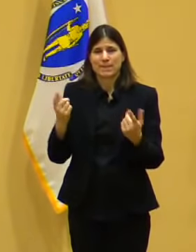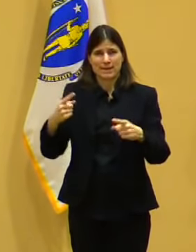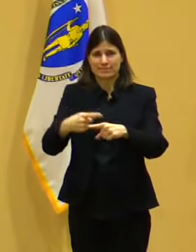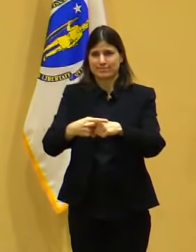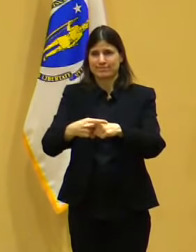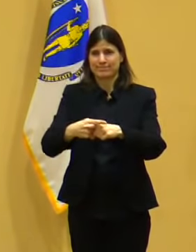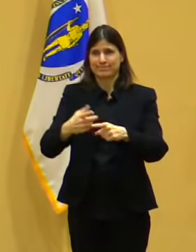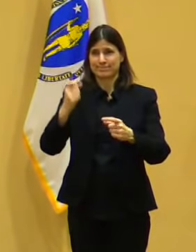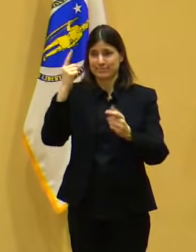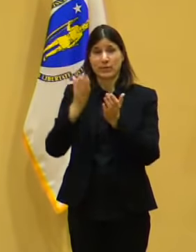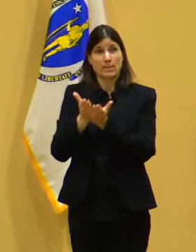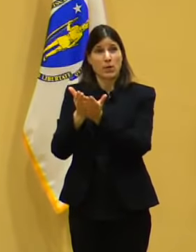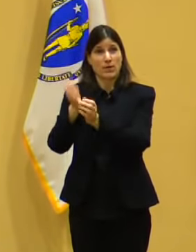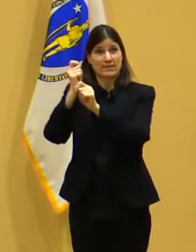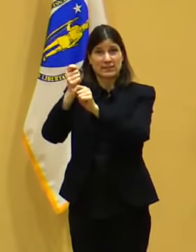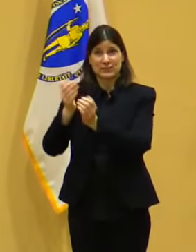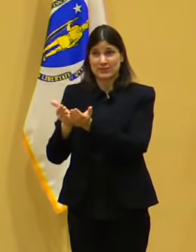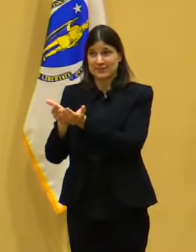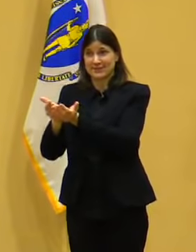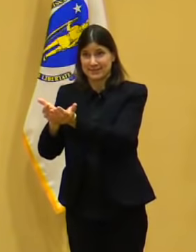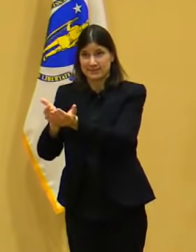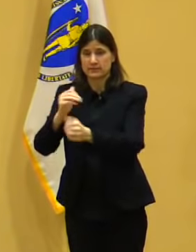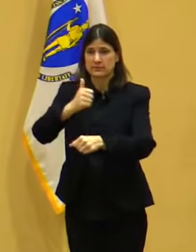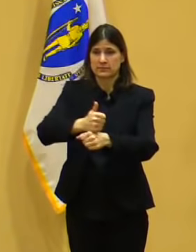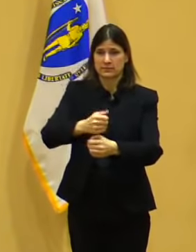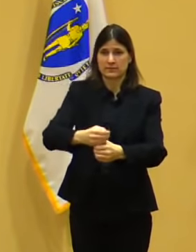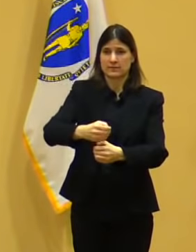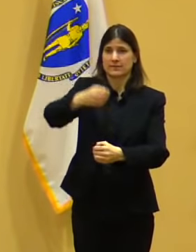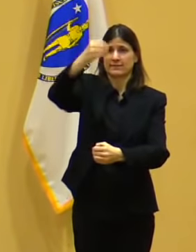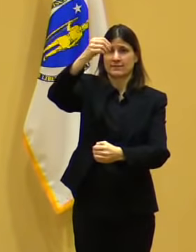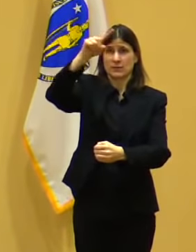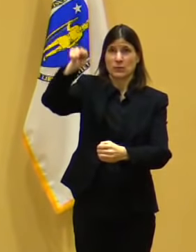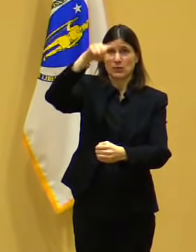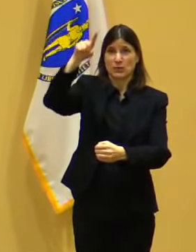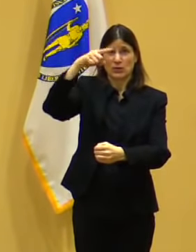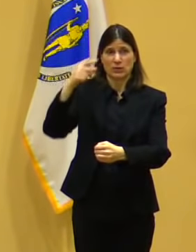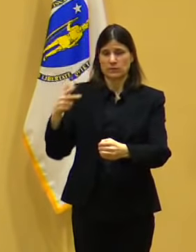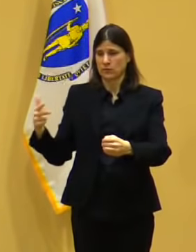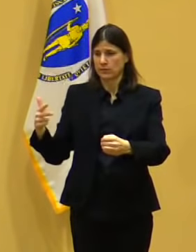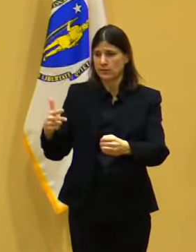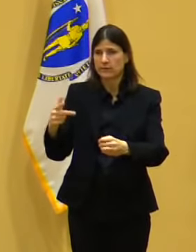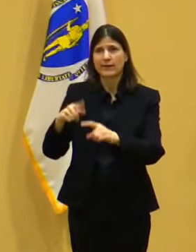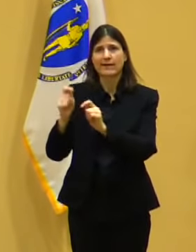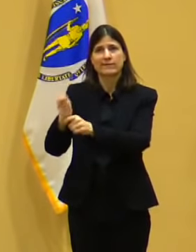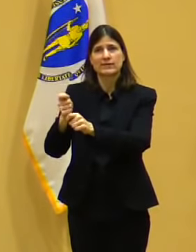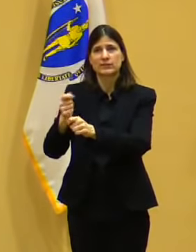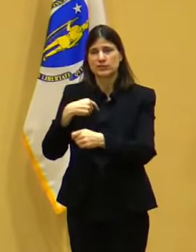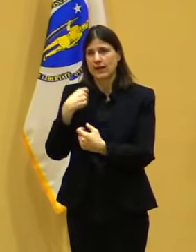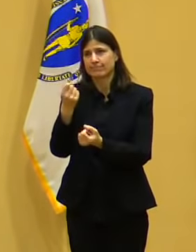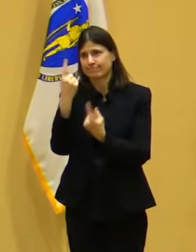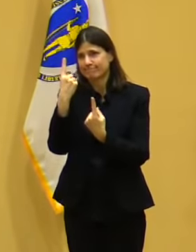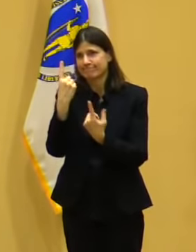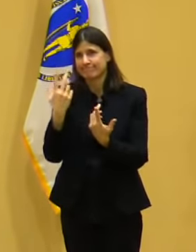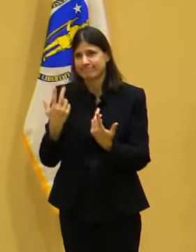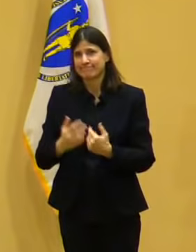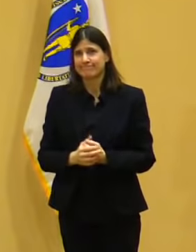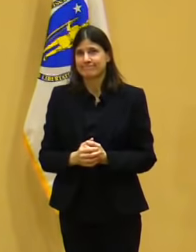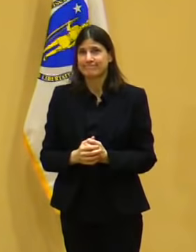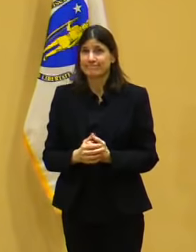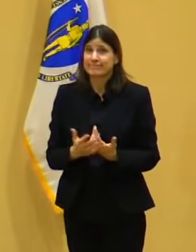for a long time. And one of the reasons I took a trip